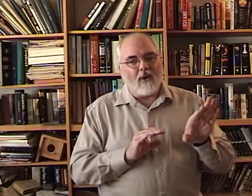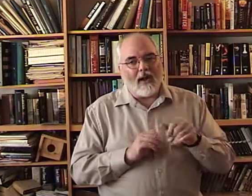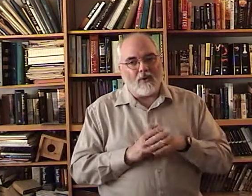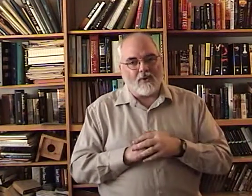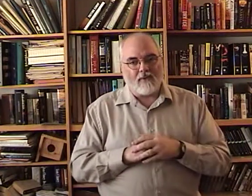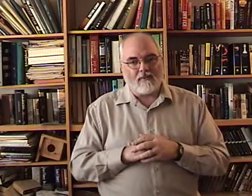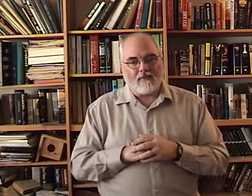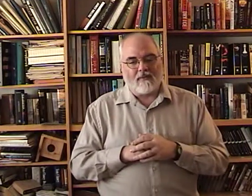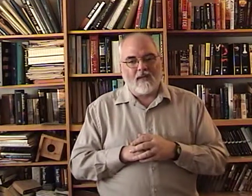out.